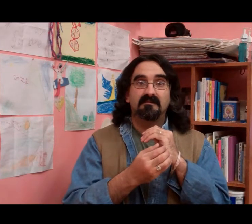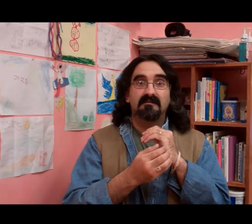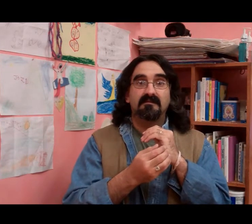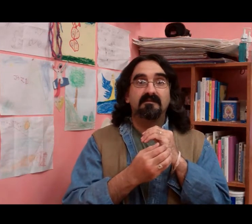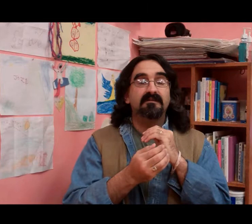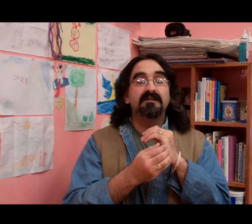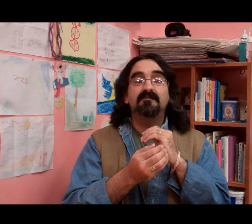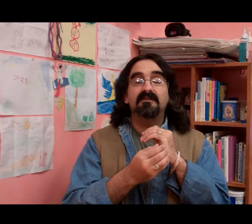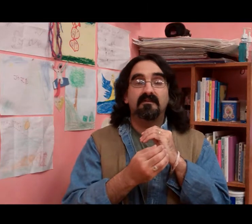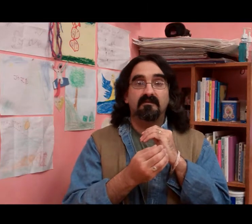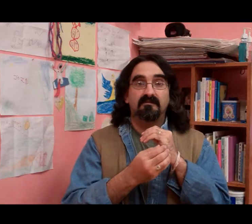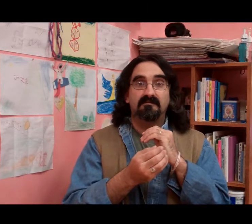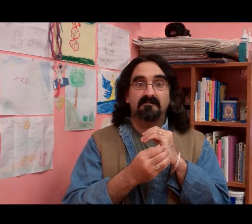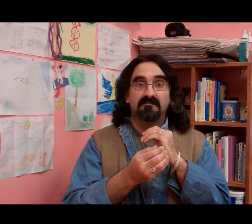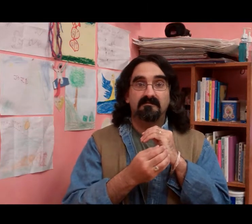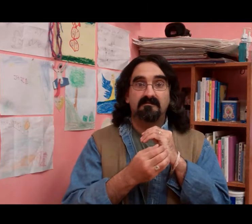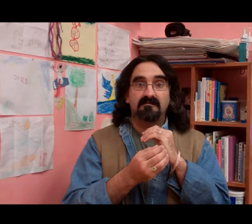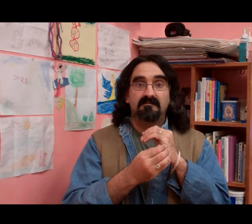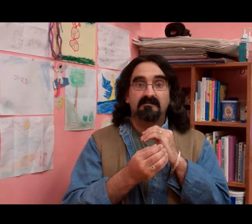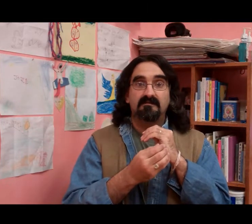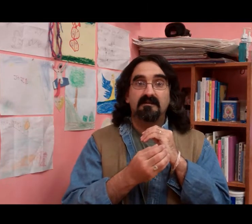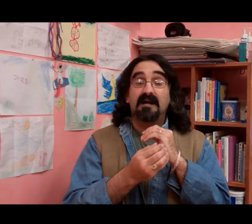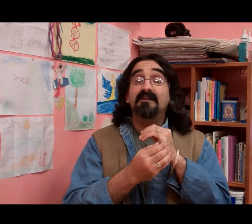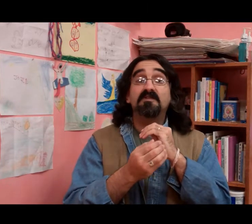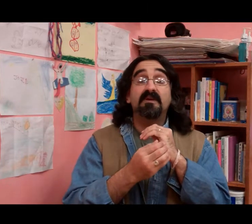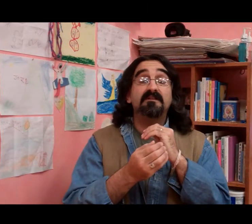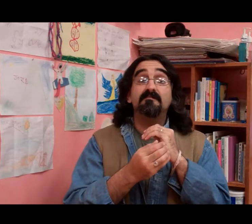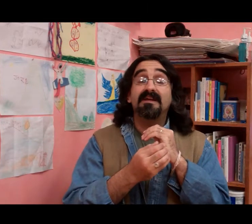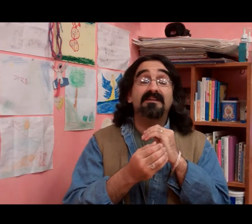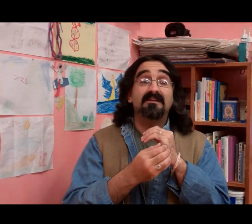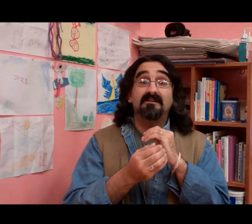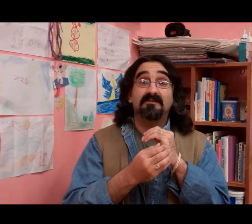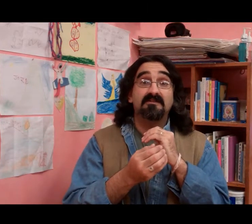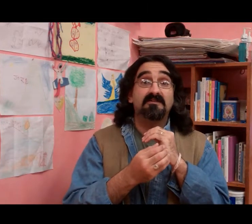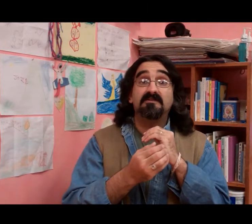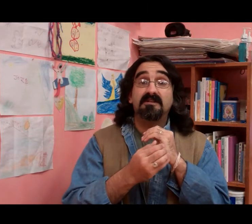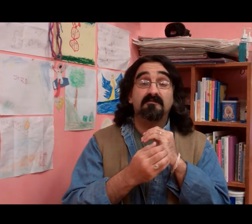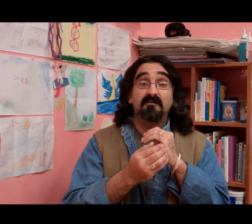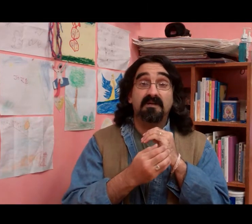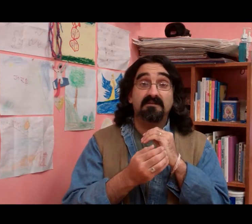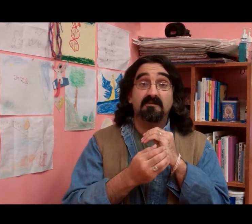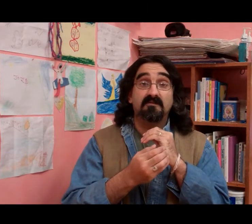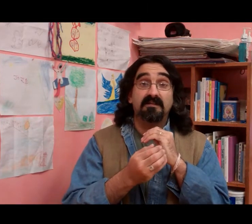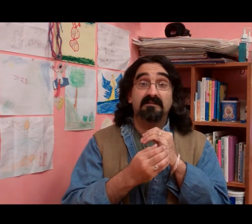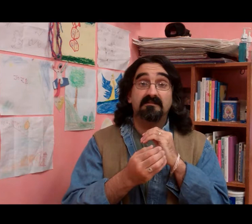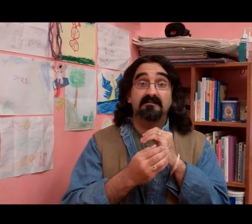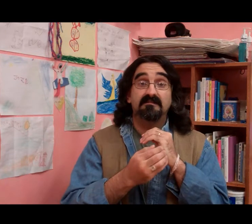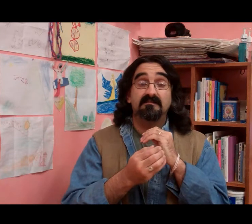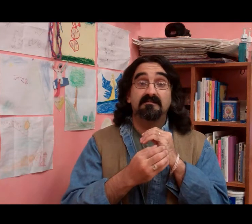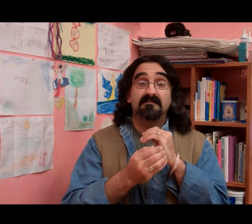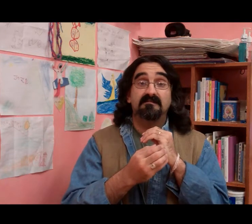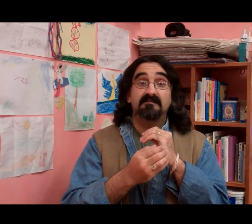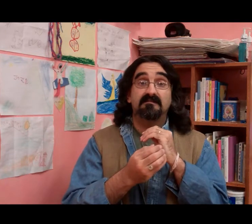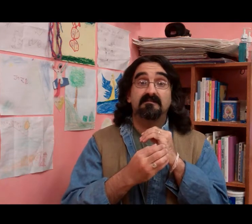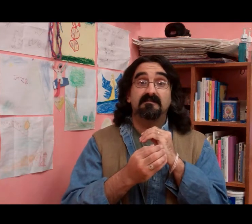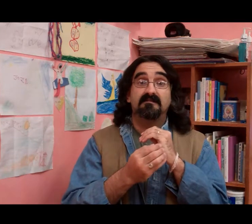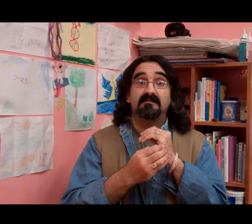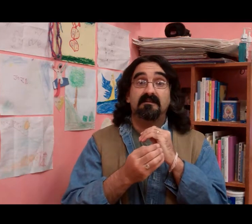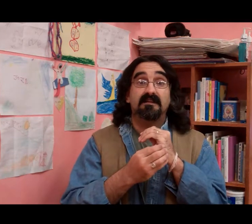So, even though I have spent many years searching for my soulmate and